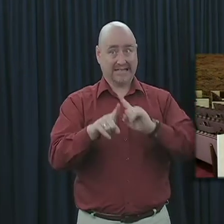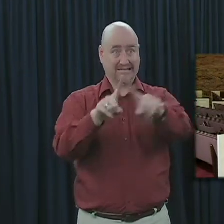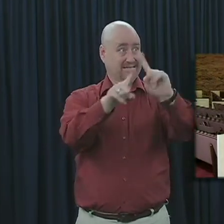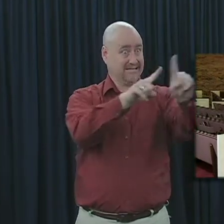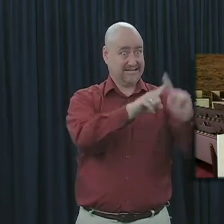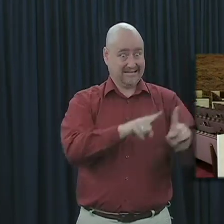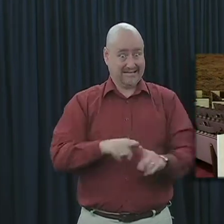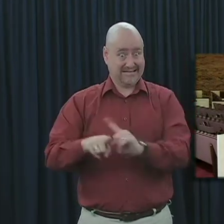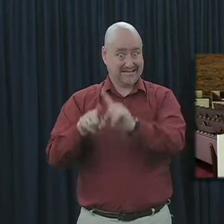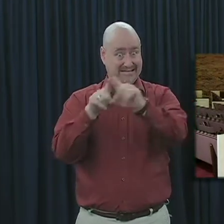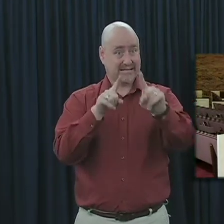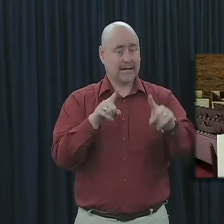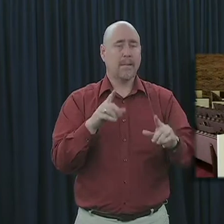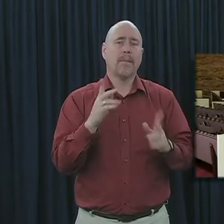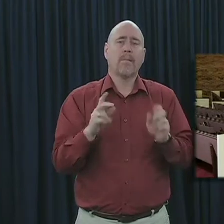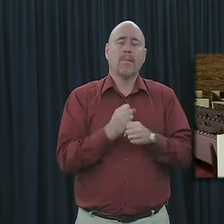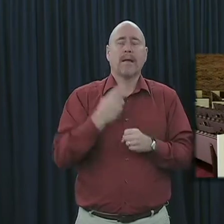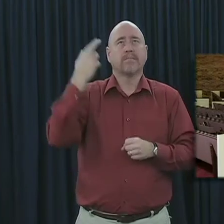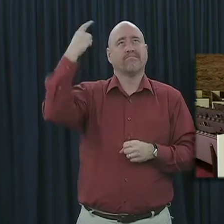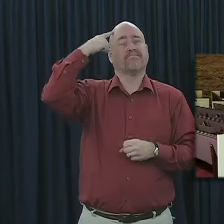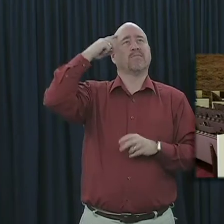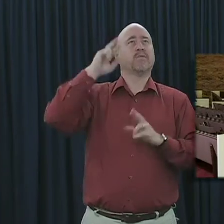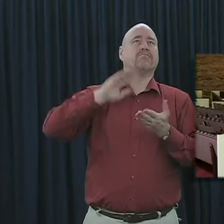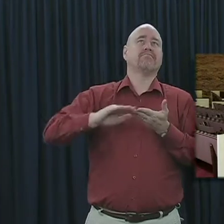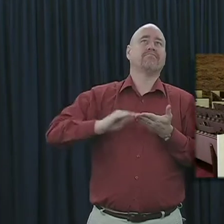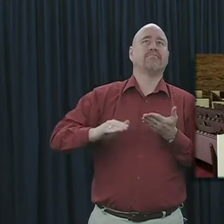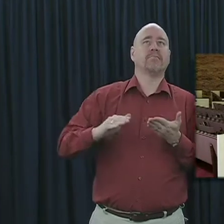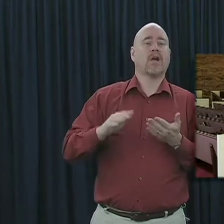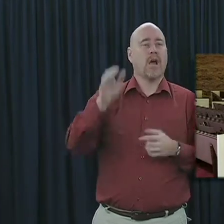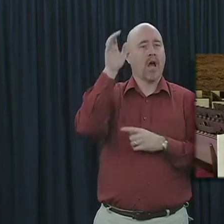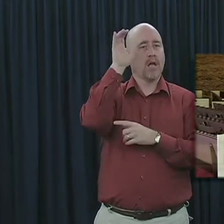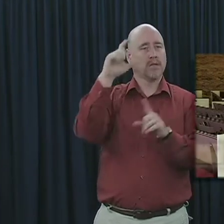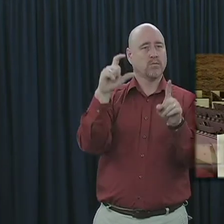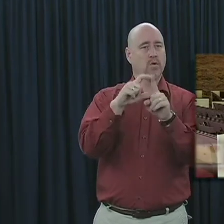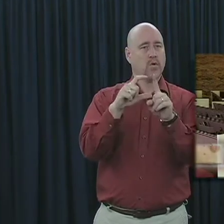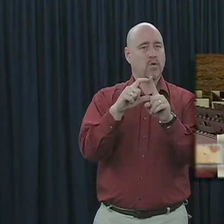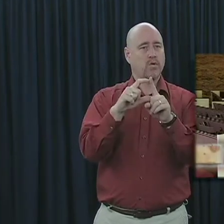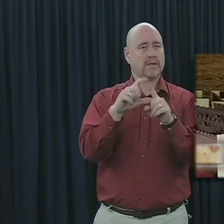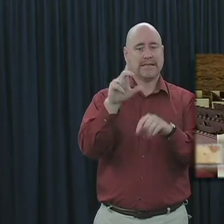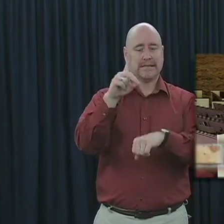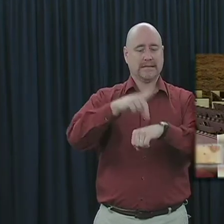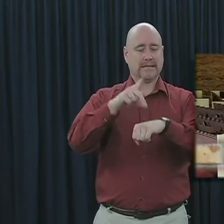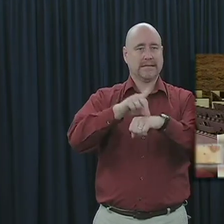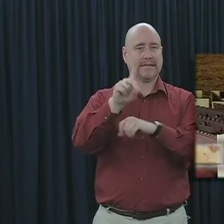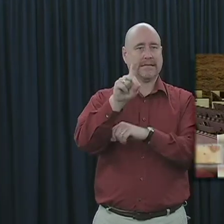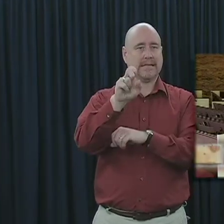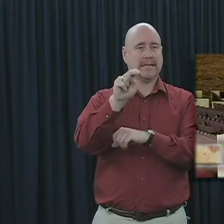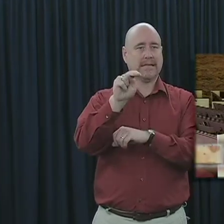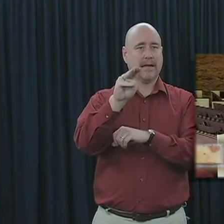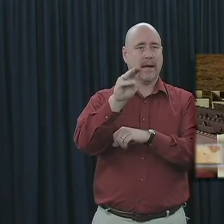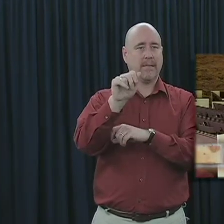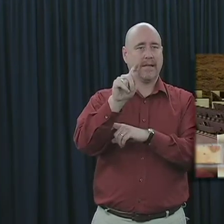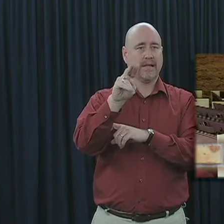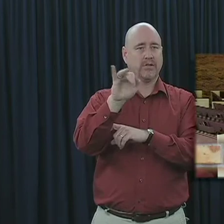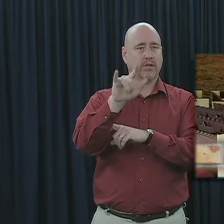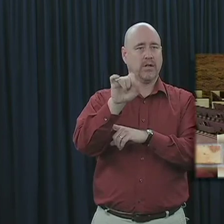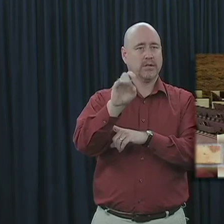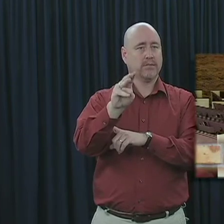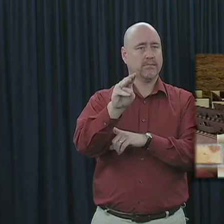is often rationalized on the basis of a concept known as denominationalism. But